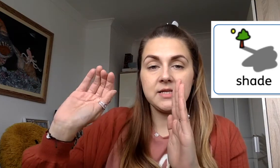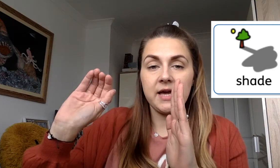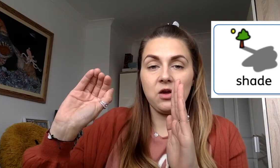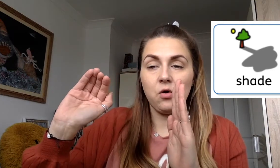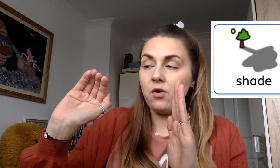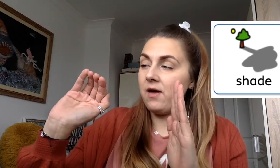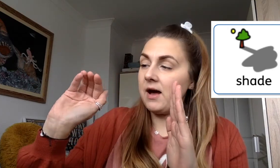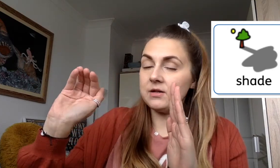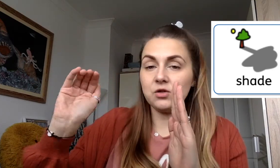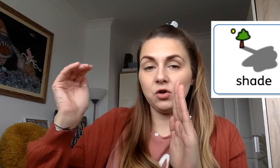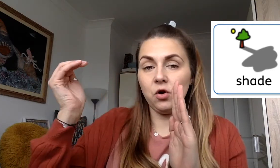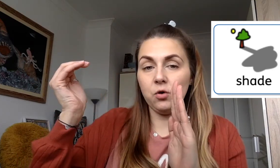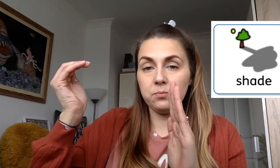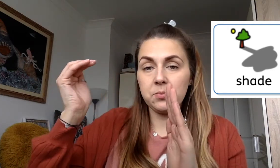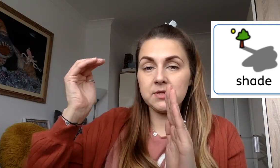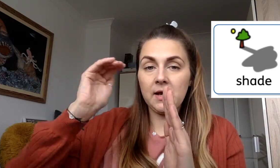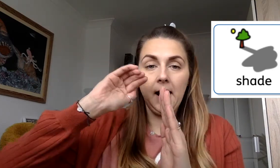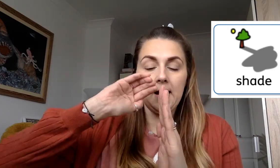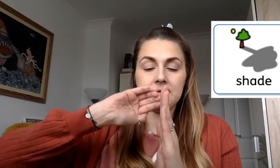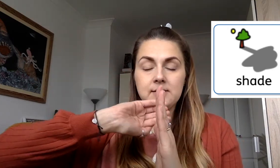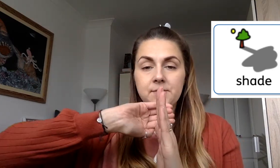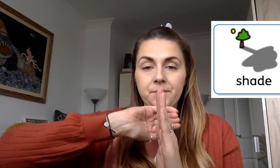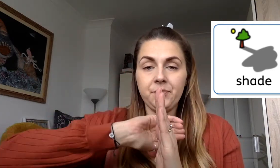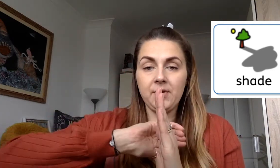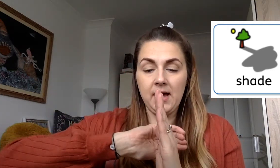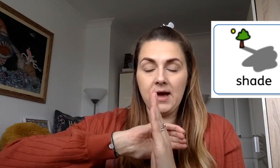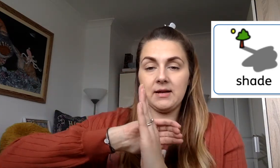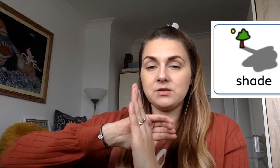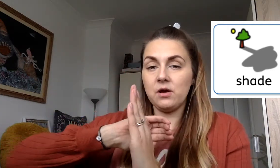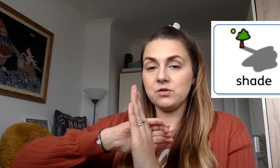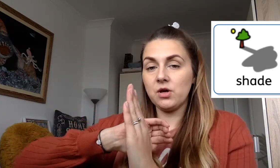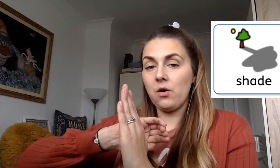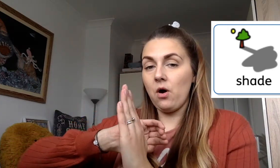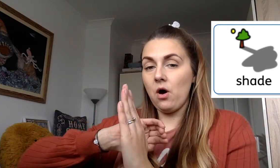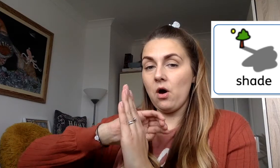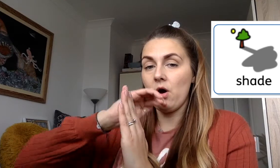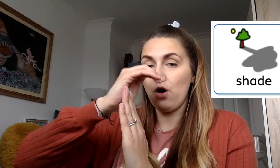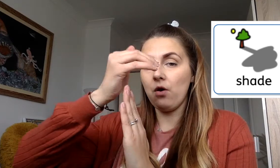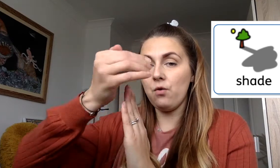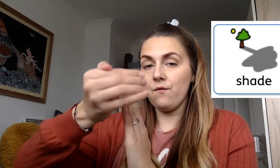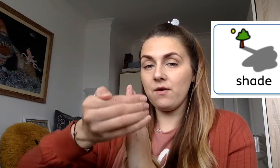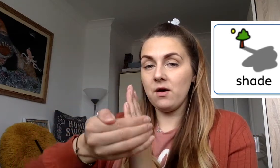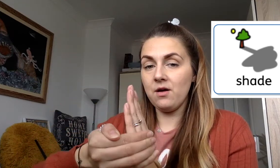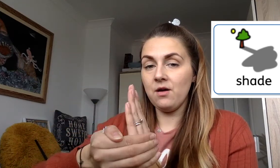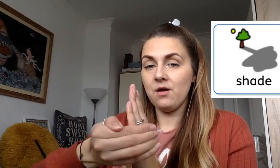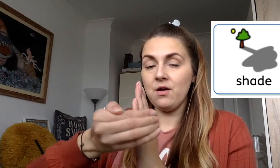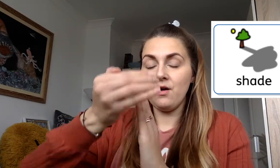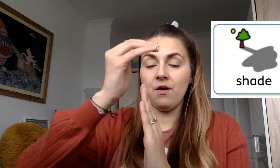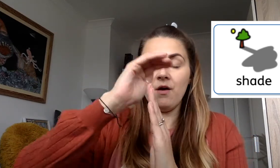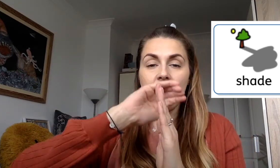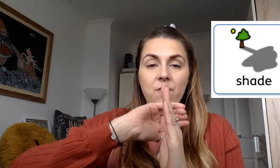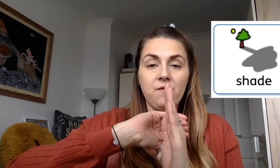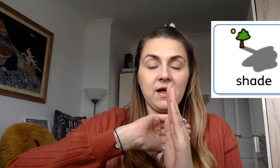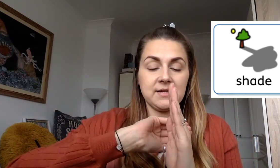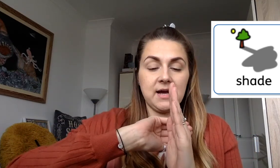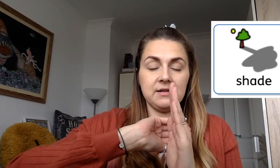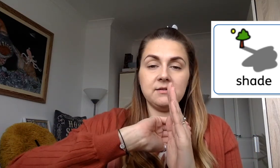take your other hand, cupped hand, and it's going to go over the flat hand.